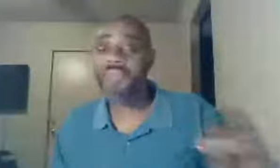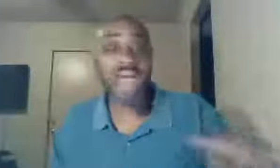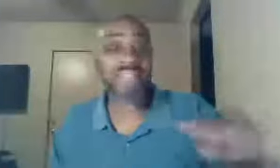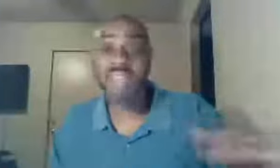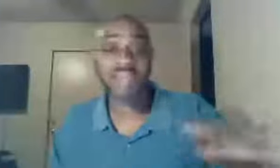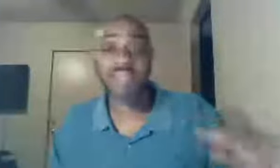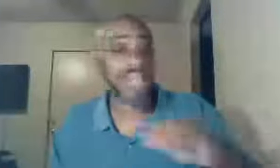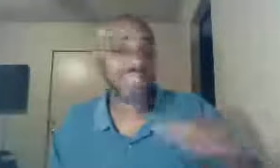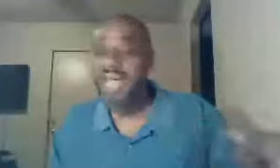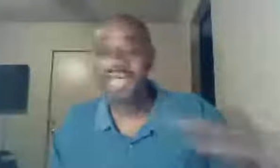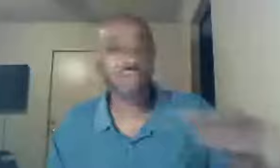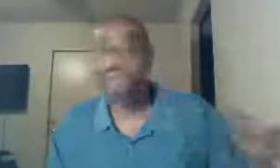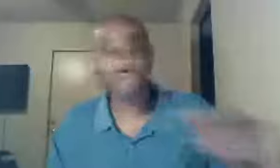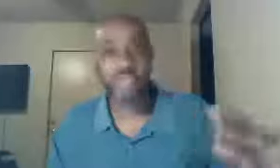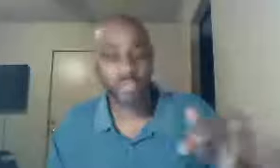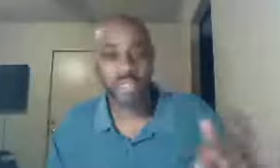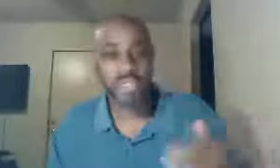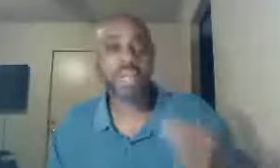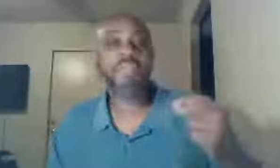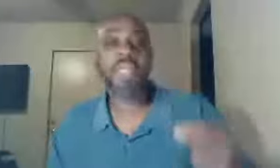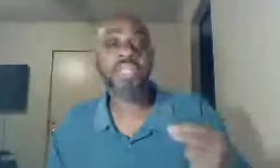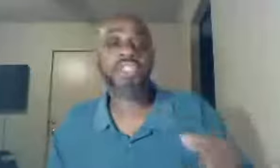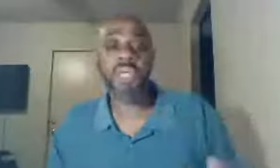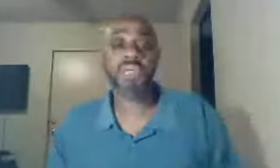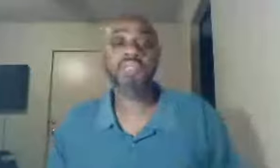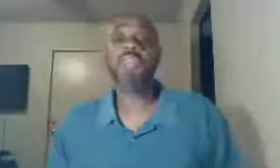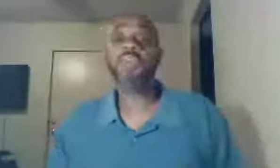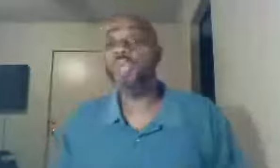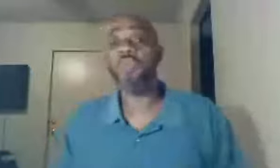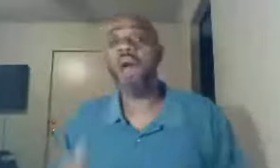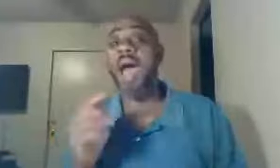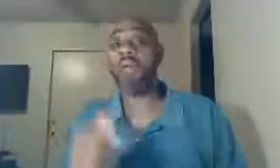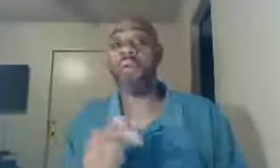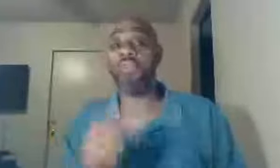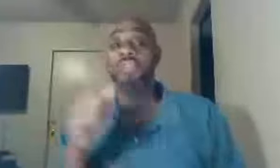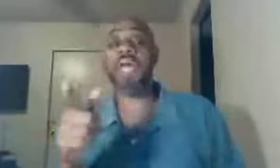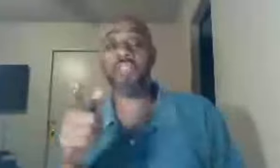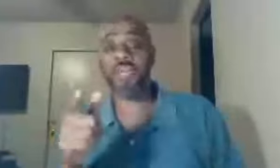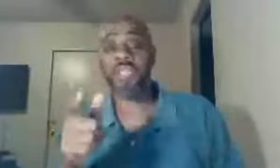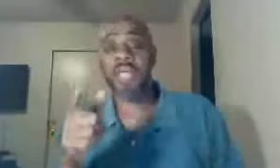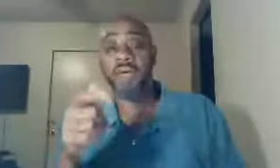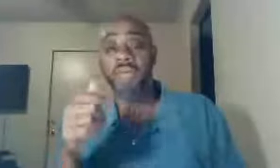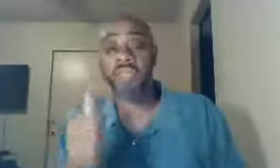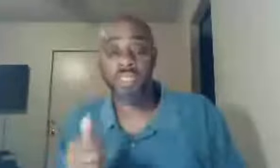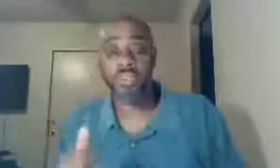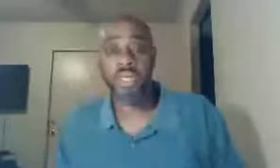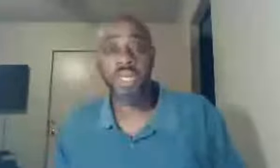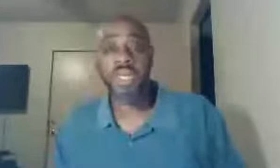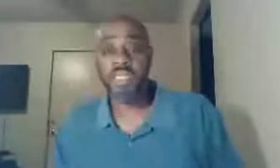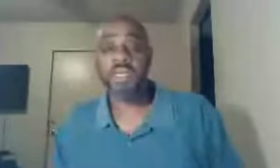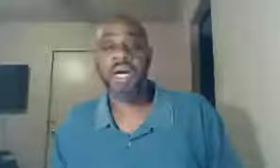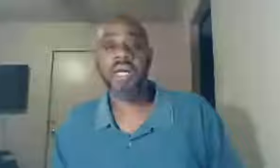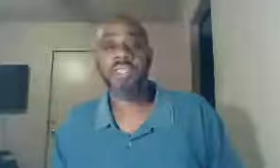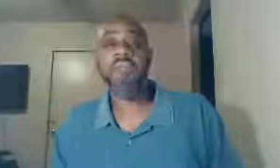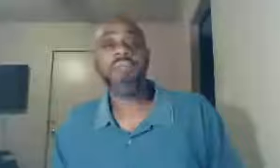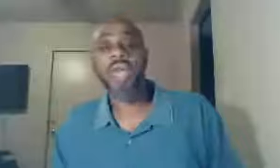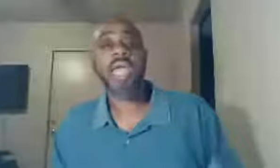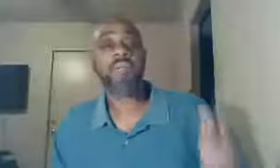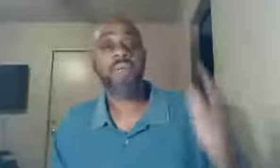that's not, that's not anywhere in scripture, the issue is, the reason why I don't go to that church, and I go to this one, is because, they ain't preaching